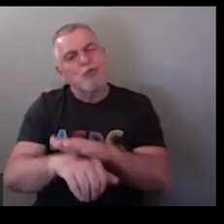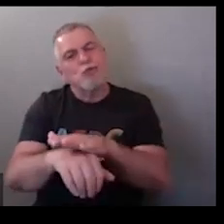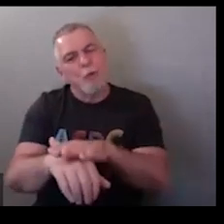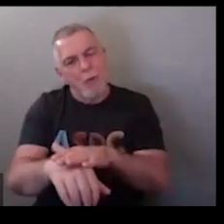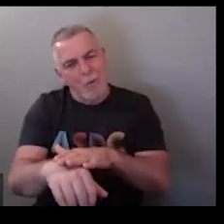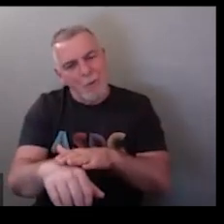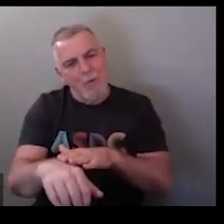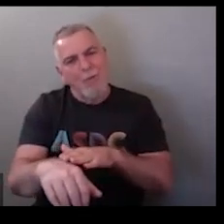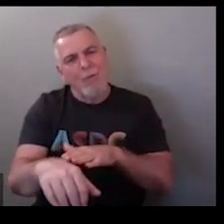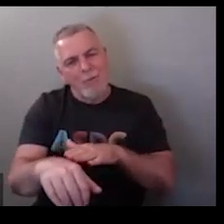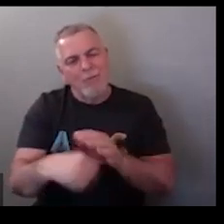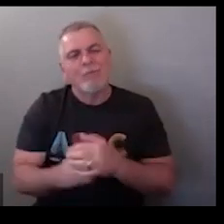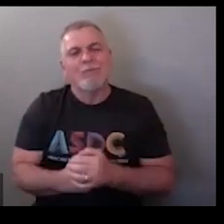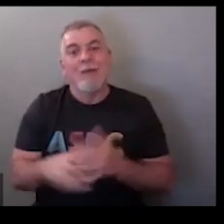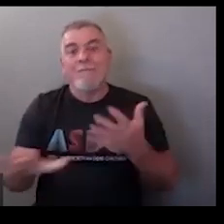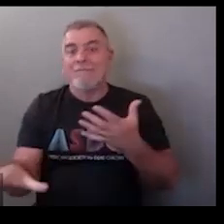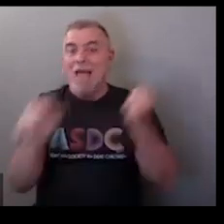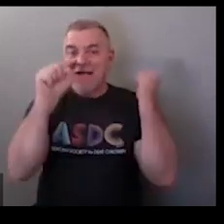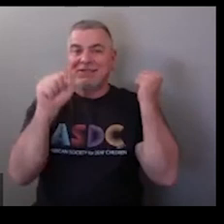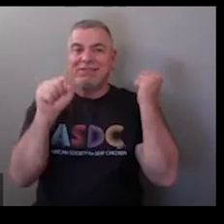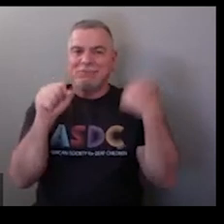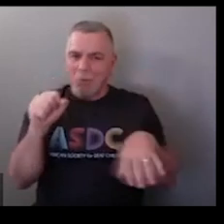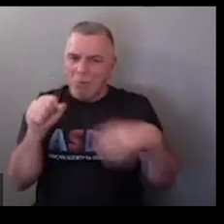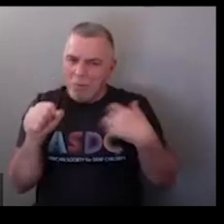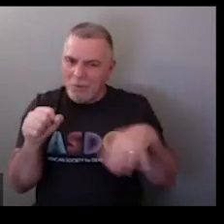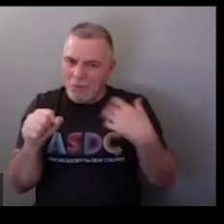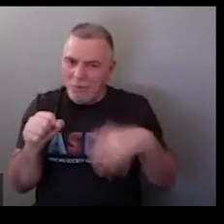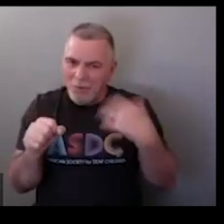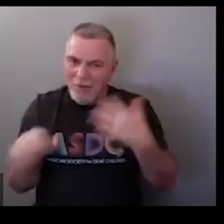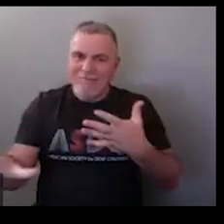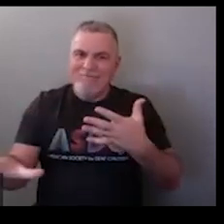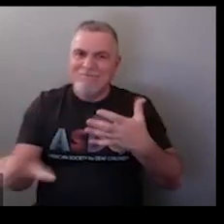so slow take take time fast